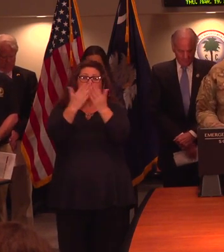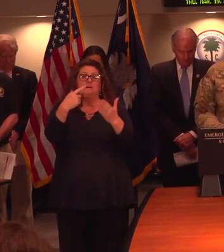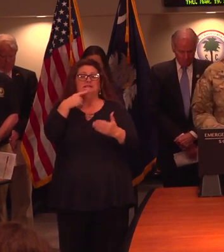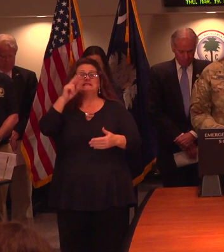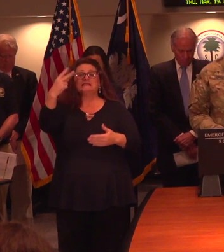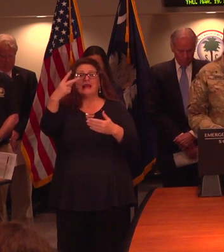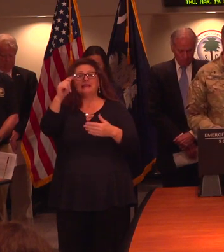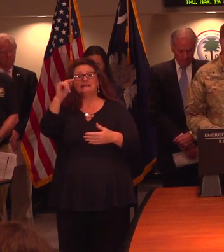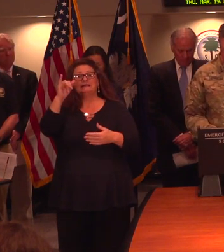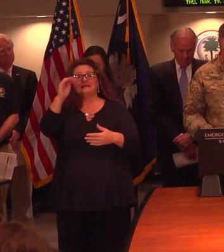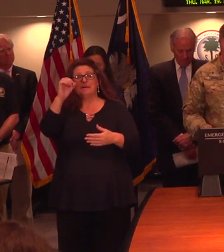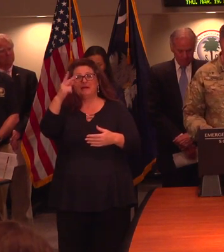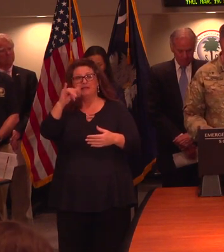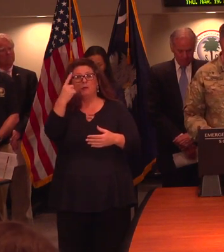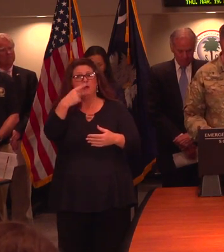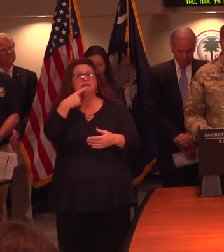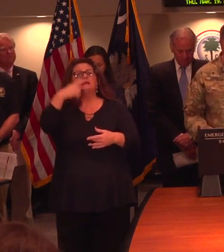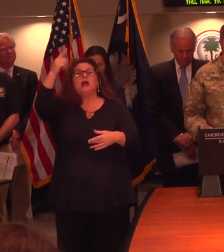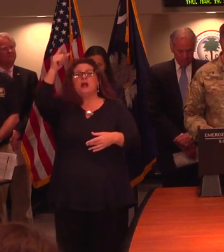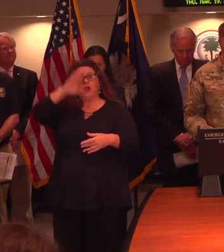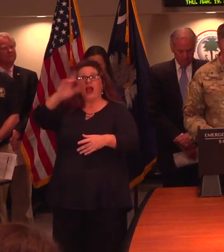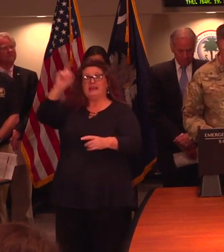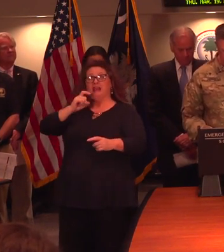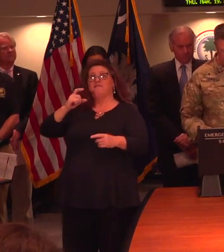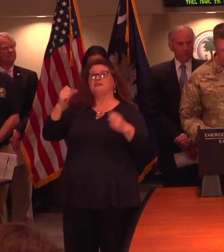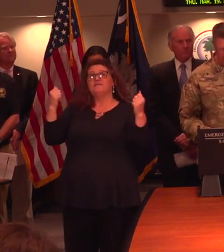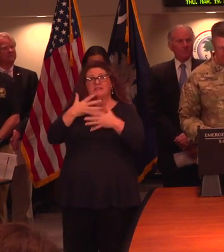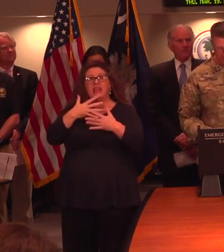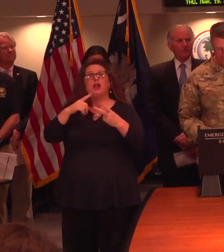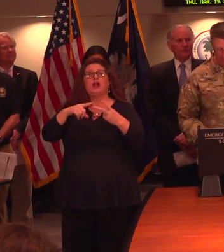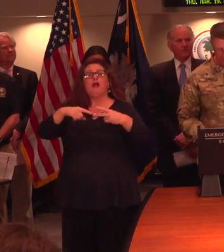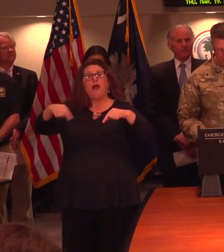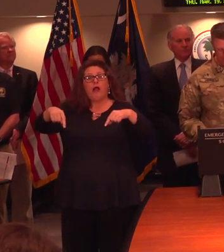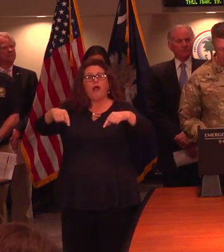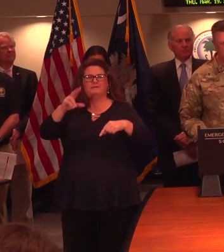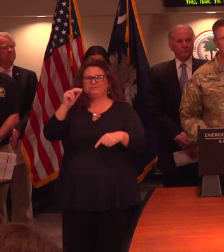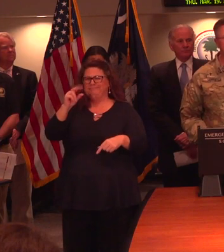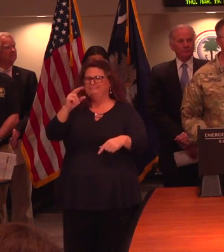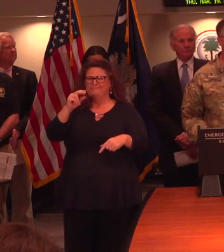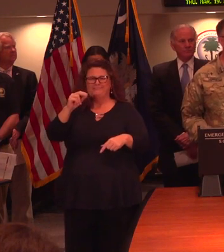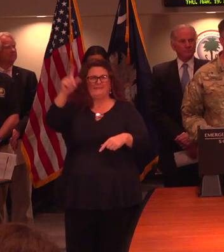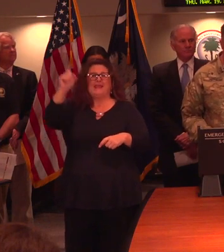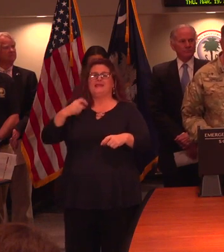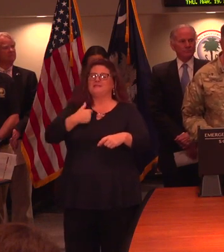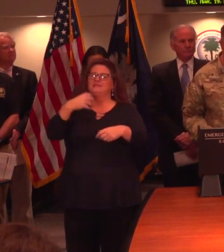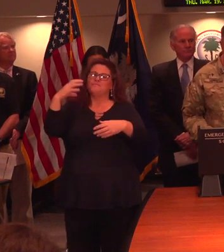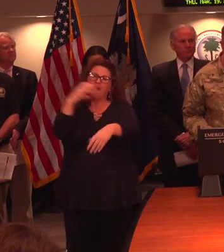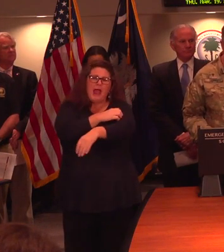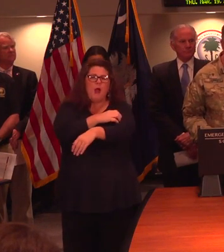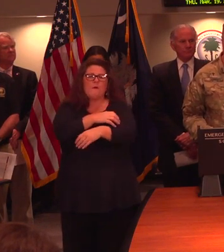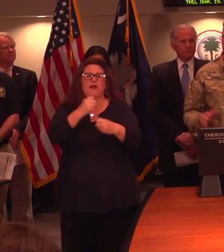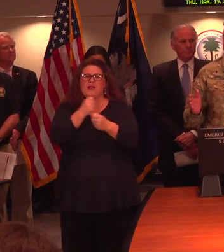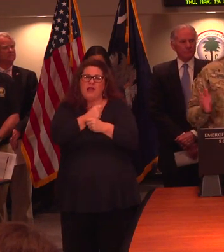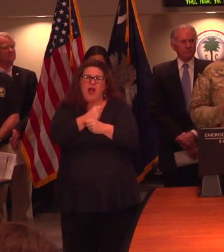says, God has not given us a spirit of fear and timidity, but of power, love, and self-control.